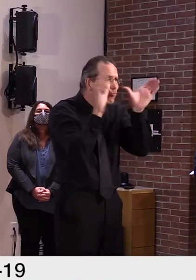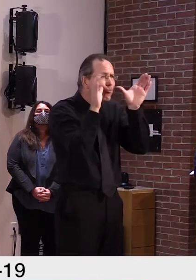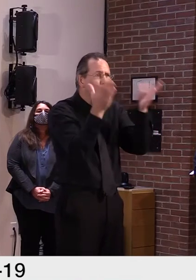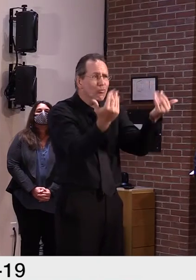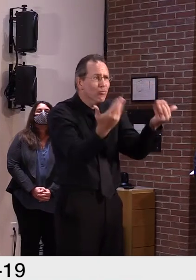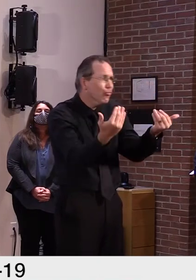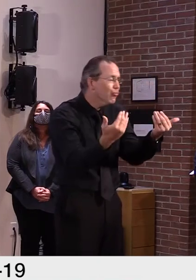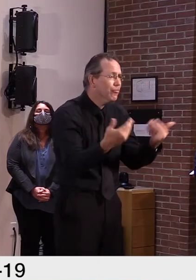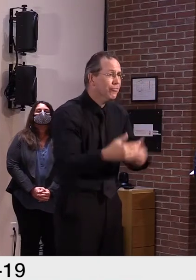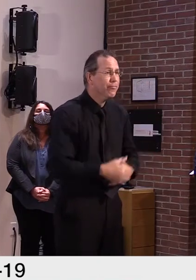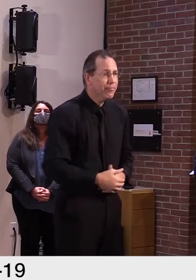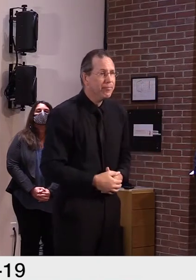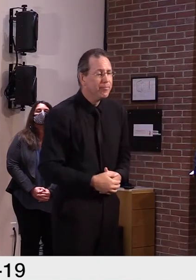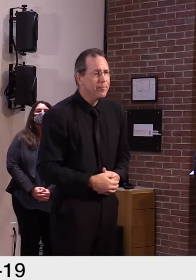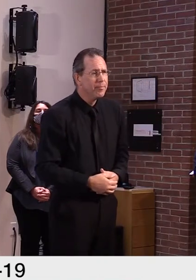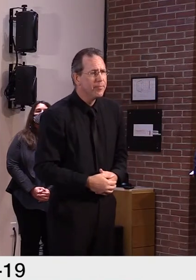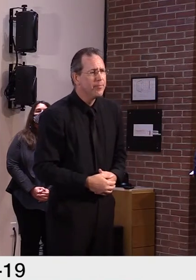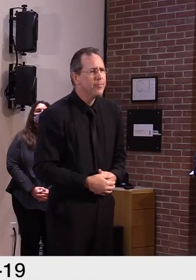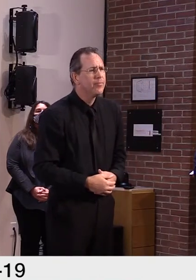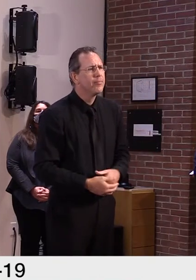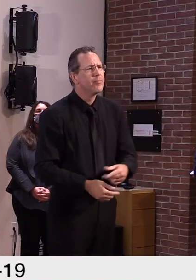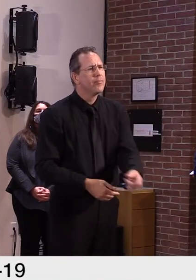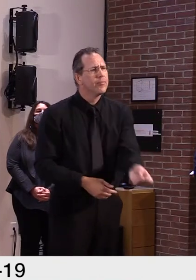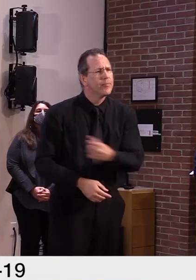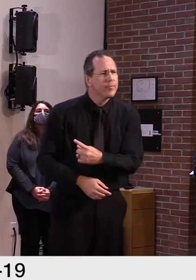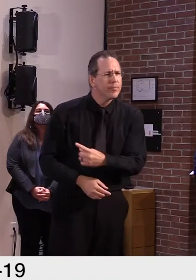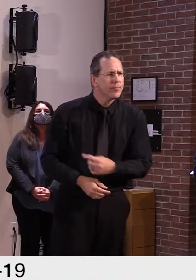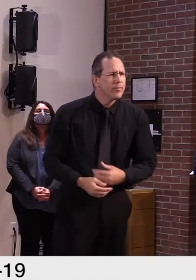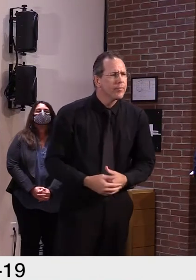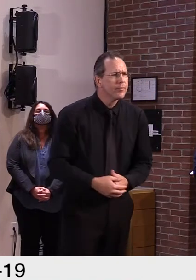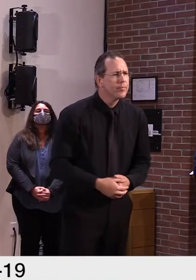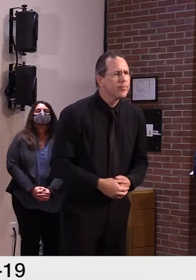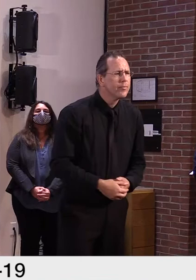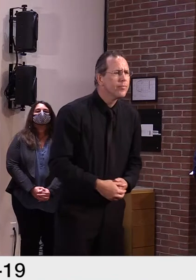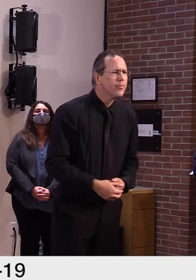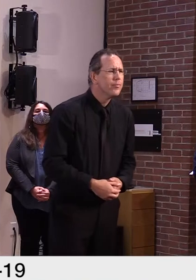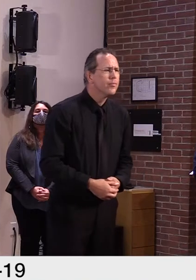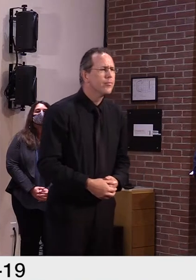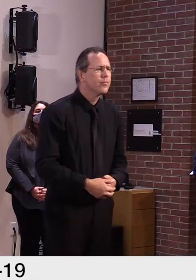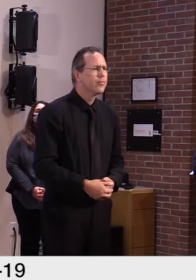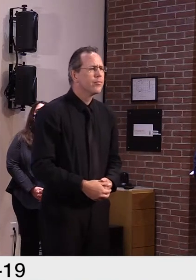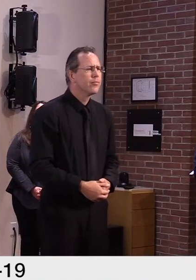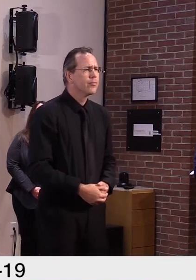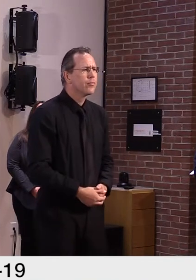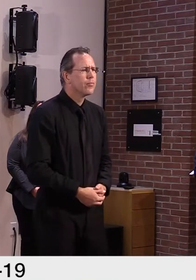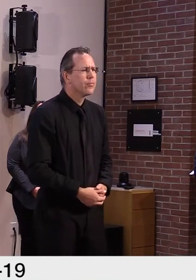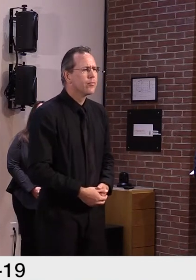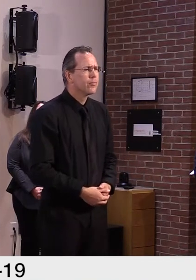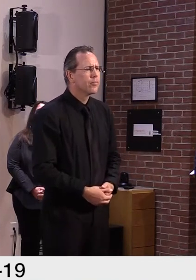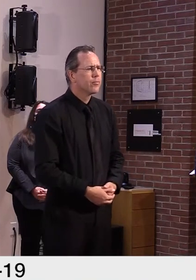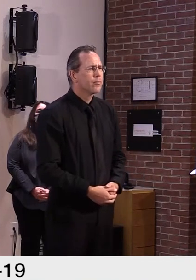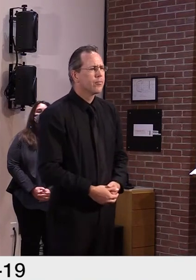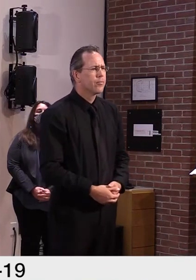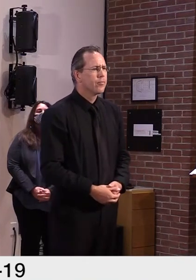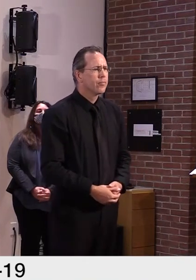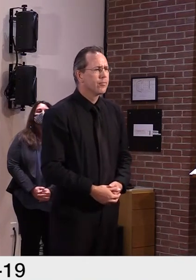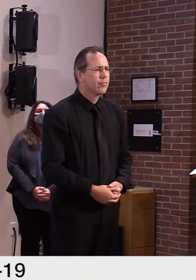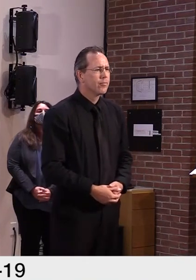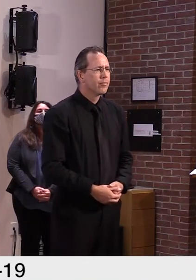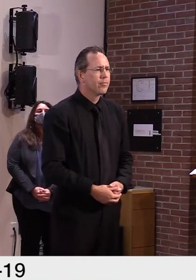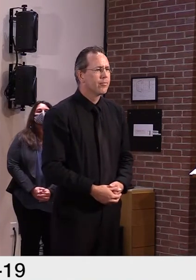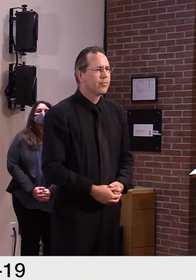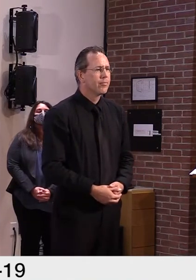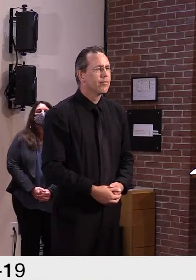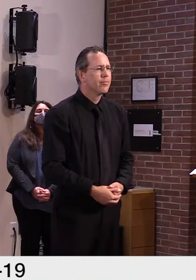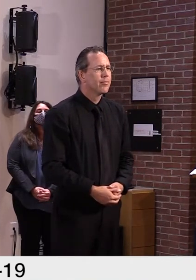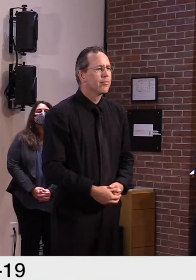You mentioned that generally only about half the population gets a flu vaccine. mean, do you have a target that you're hoping to